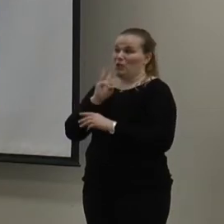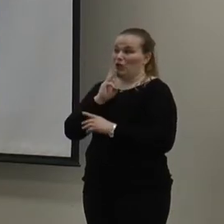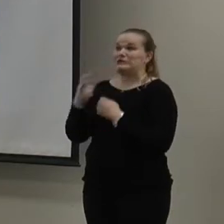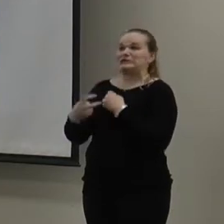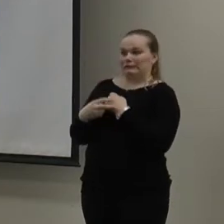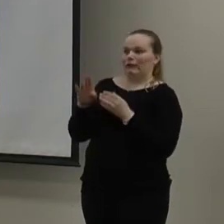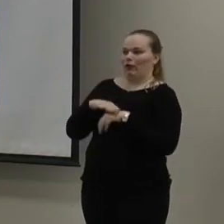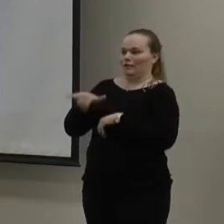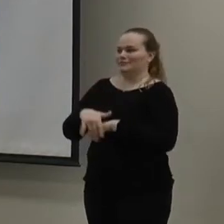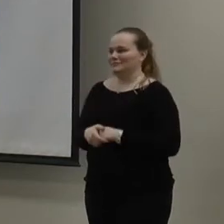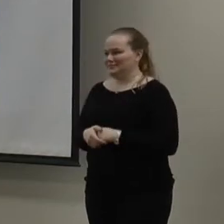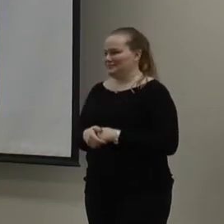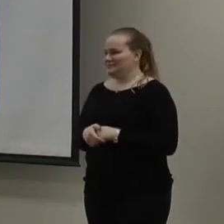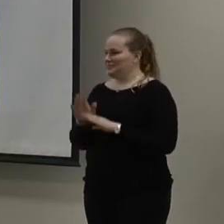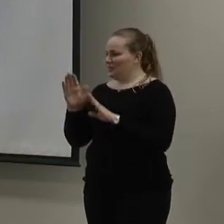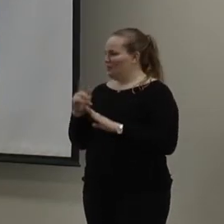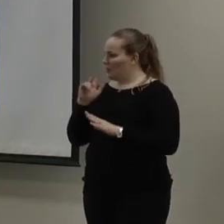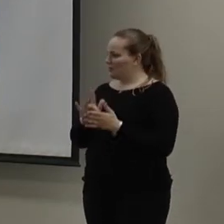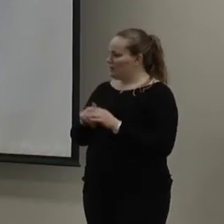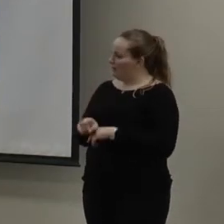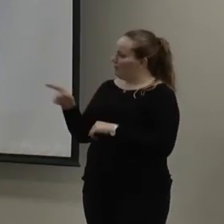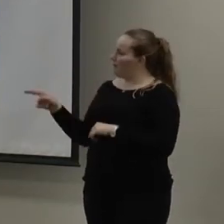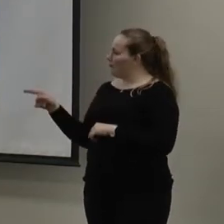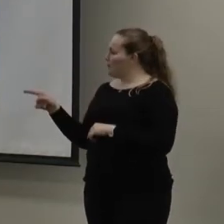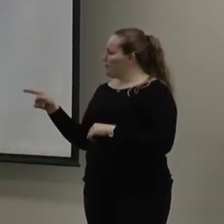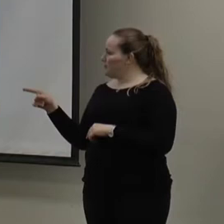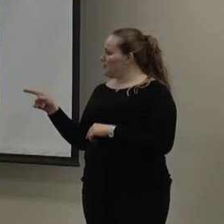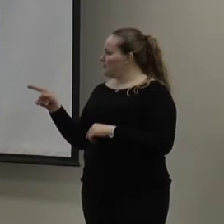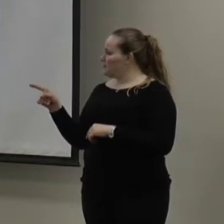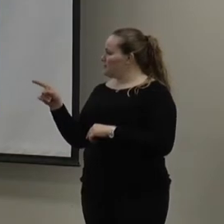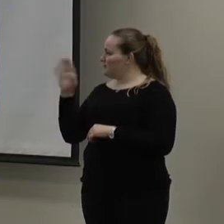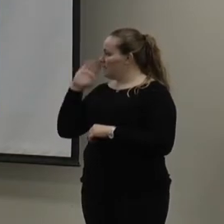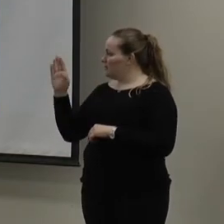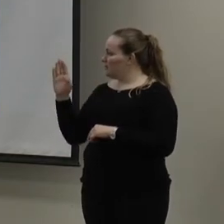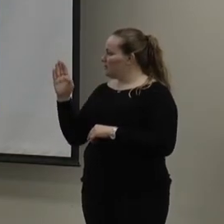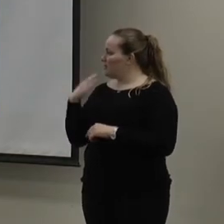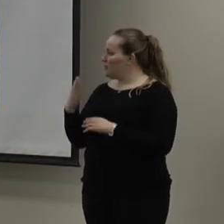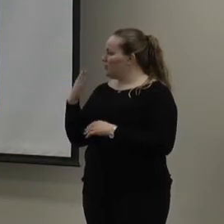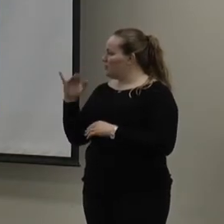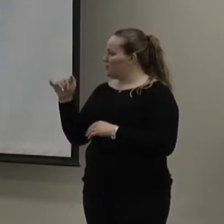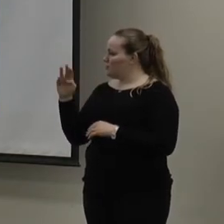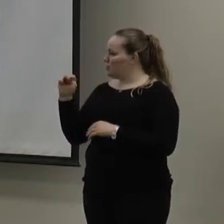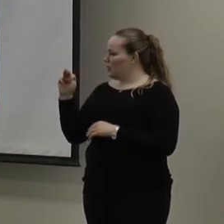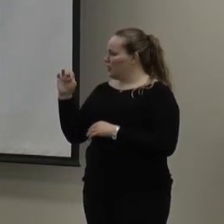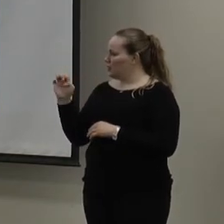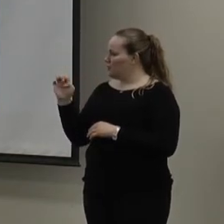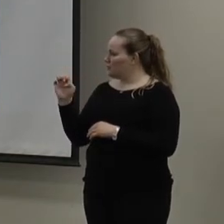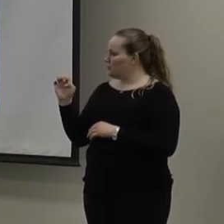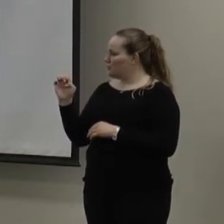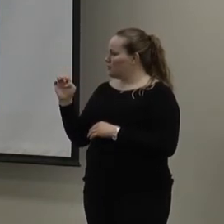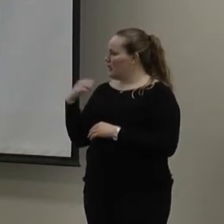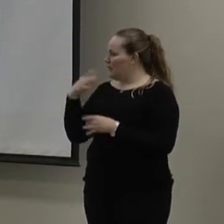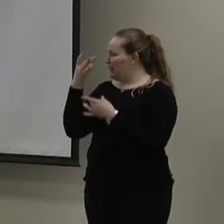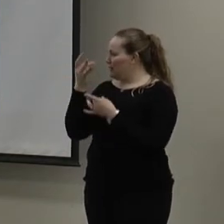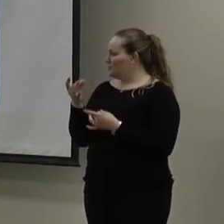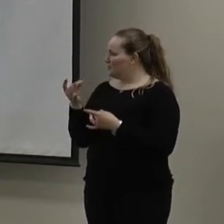There we go. I'm awesome. We're over here. Hi, everyone. I'm seeing, yeah, actually